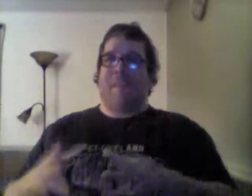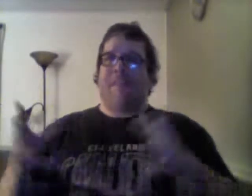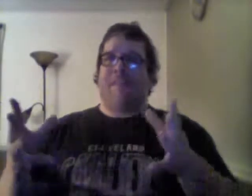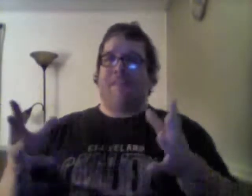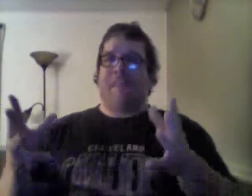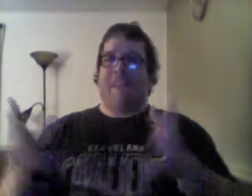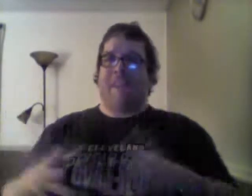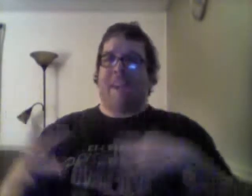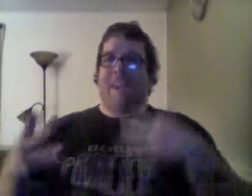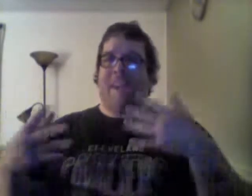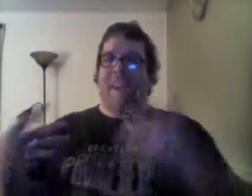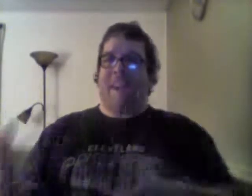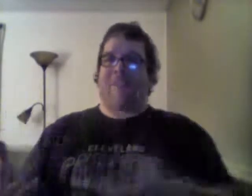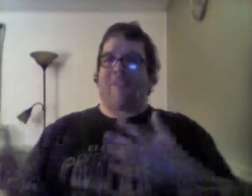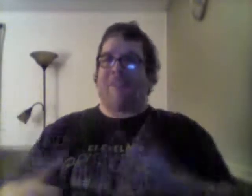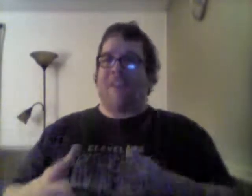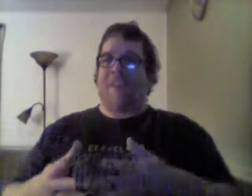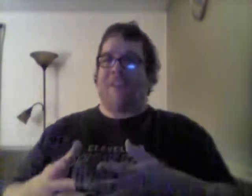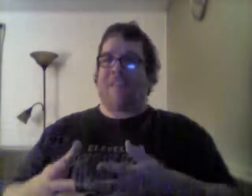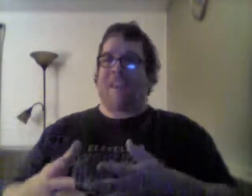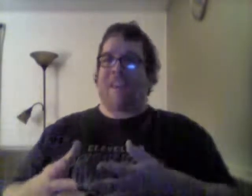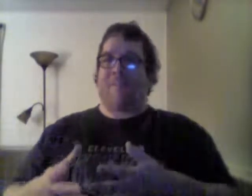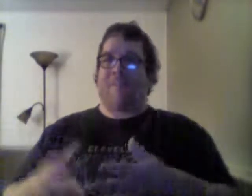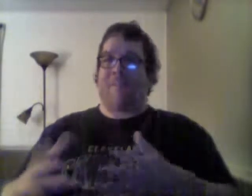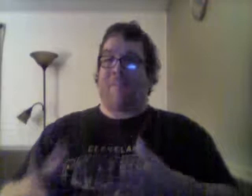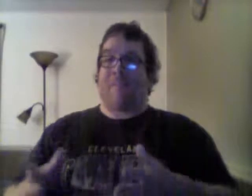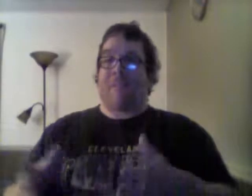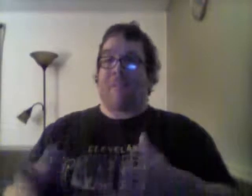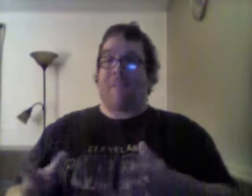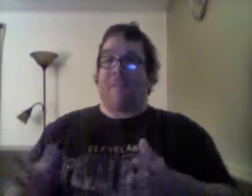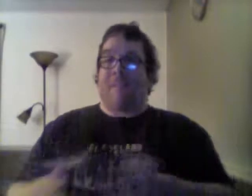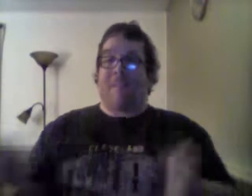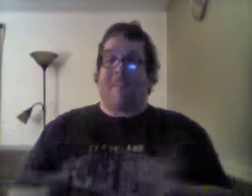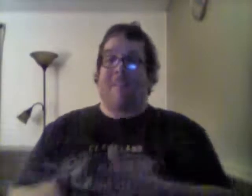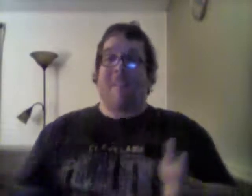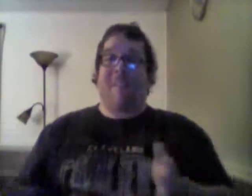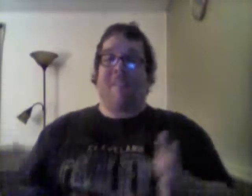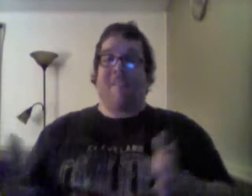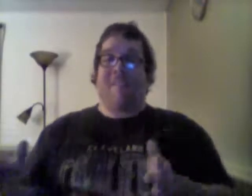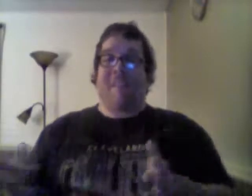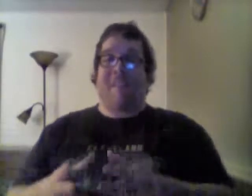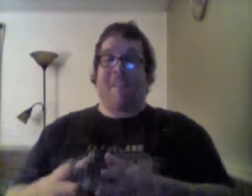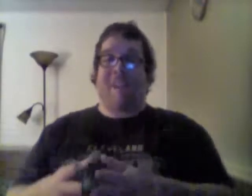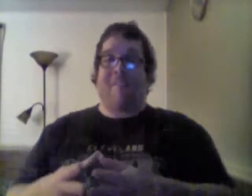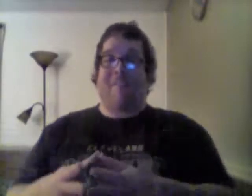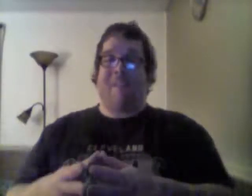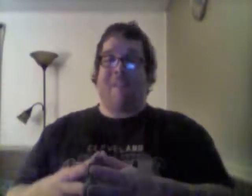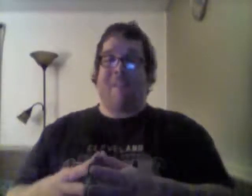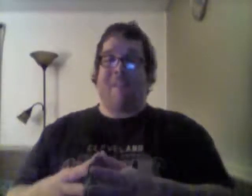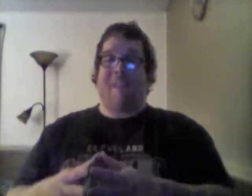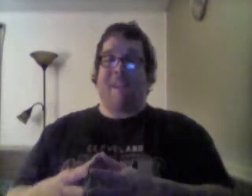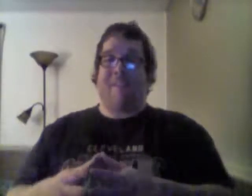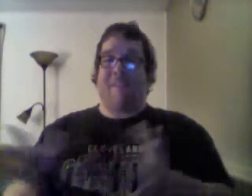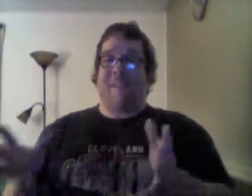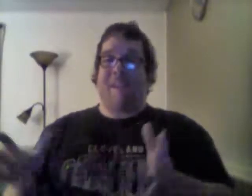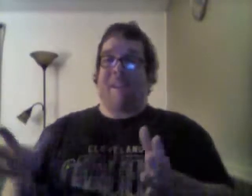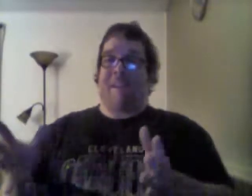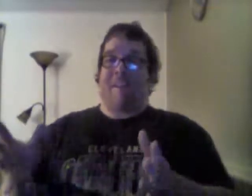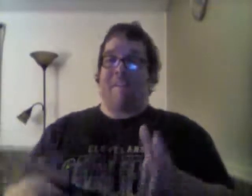made to feel like a actual VHS tape for the first time. Honestly, it does feel like an actual VHS tape. And that like, you know,